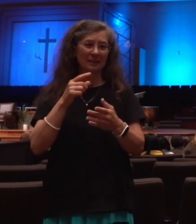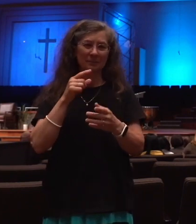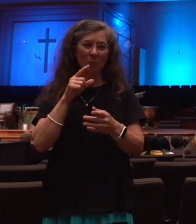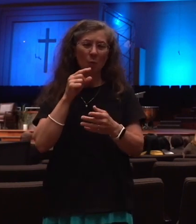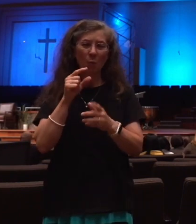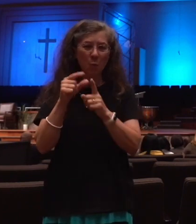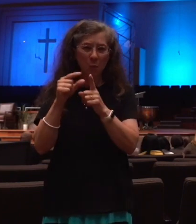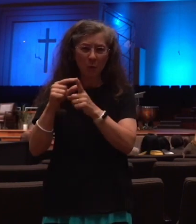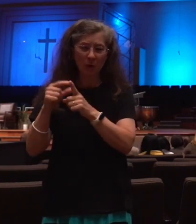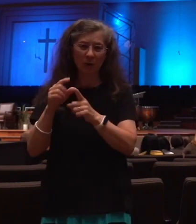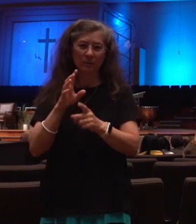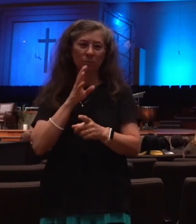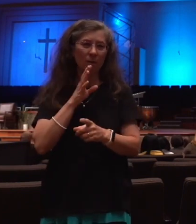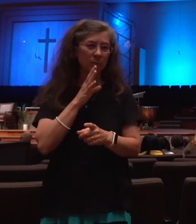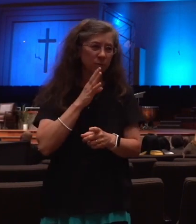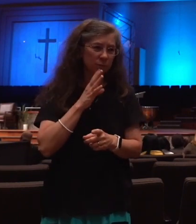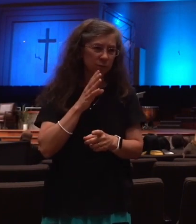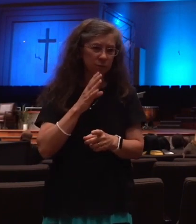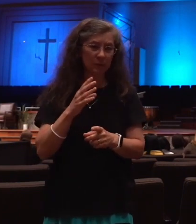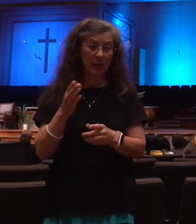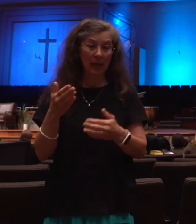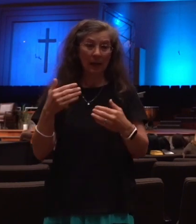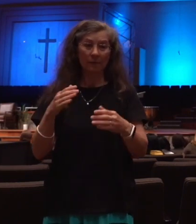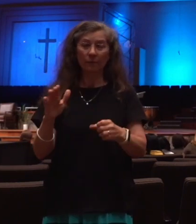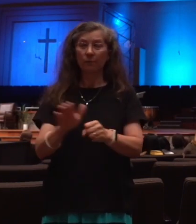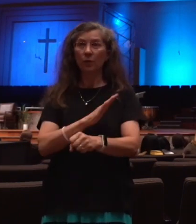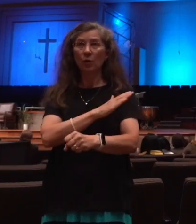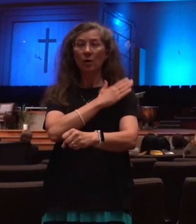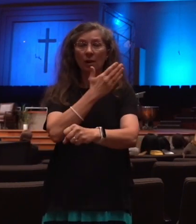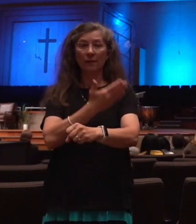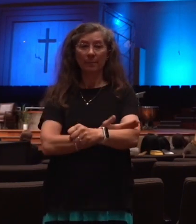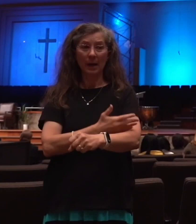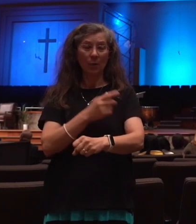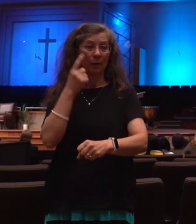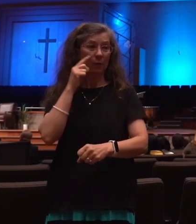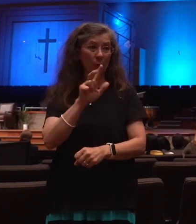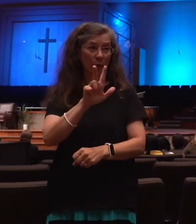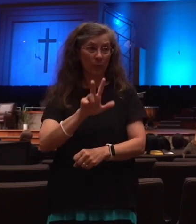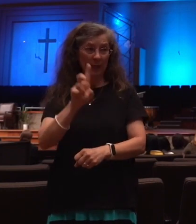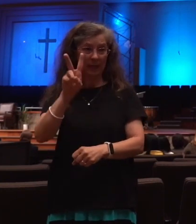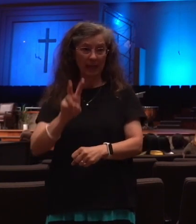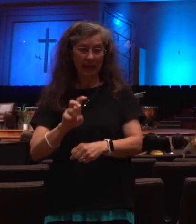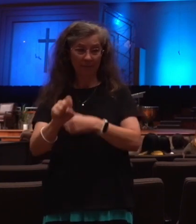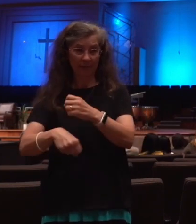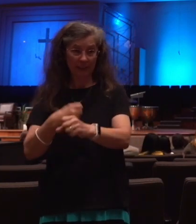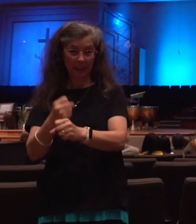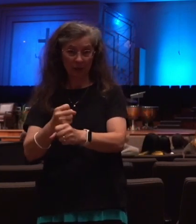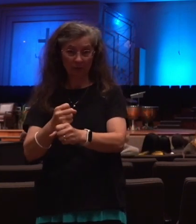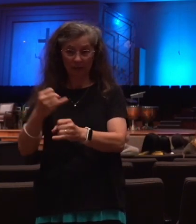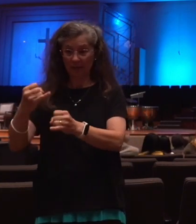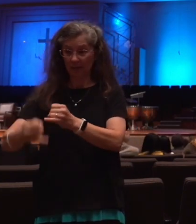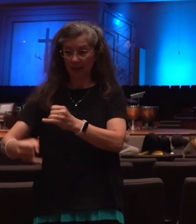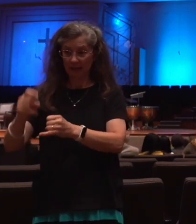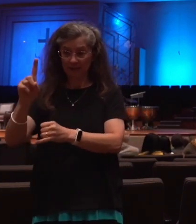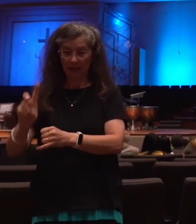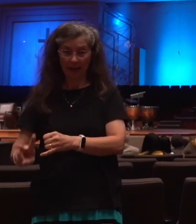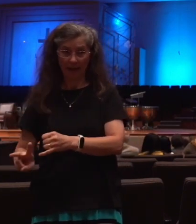forty and two months. That's three and a half years. That's the last half of the